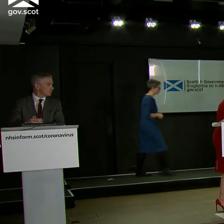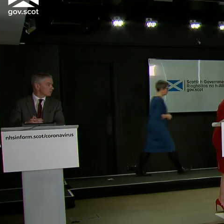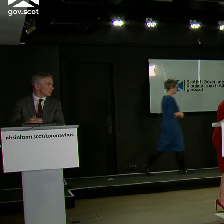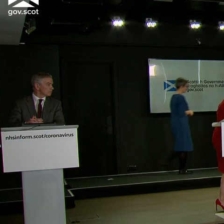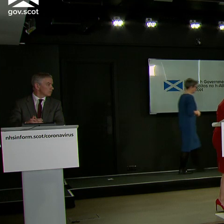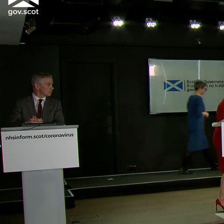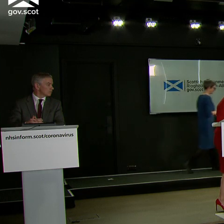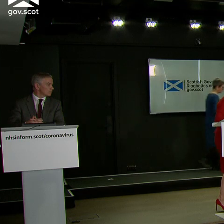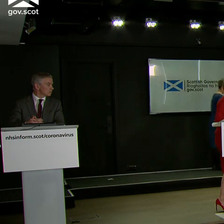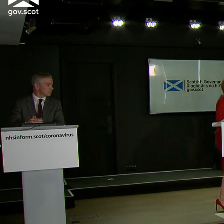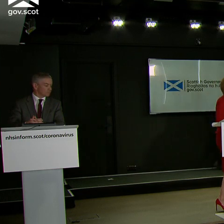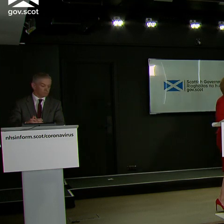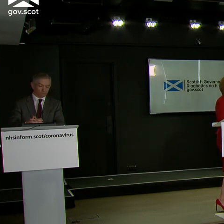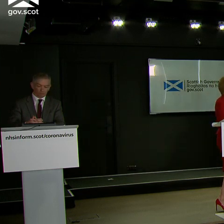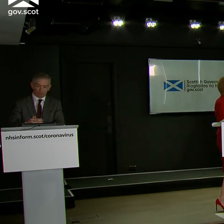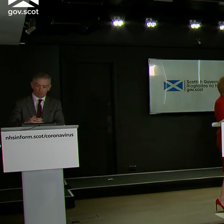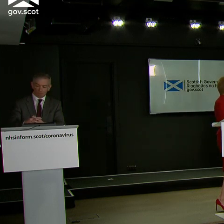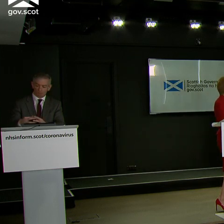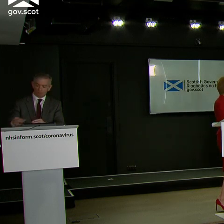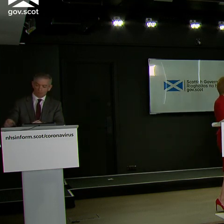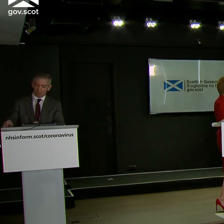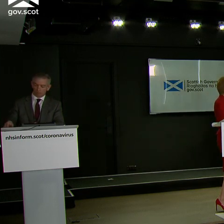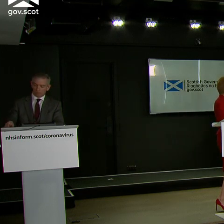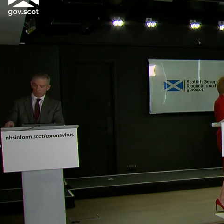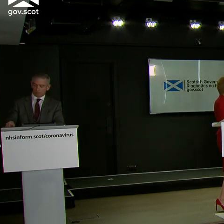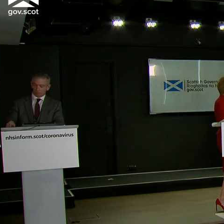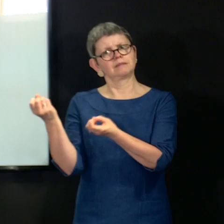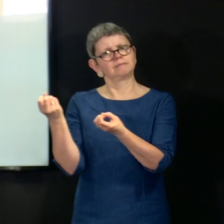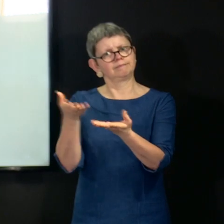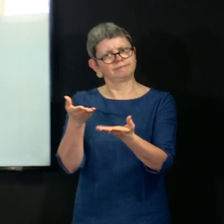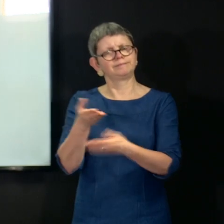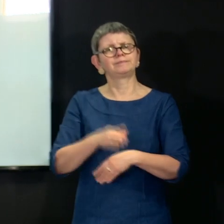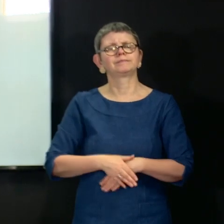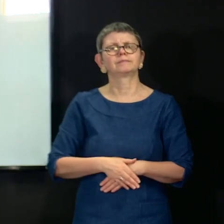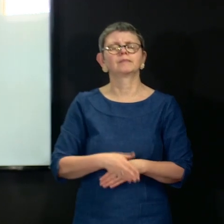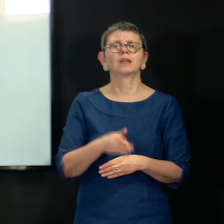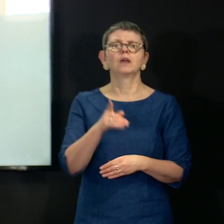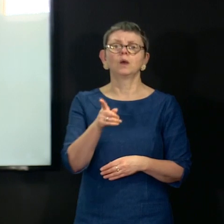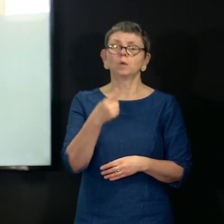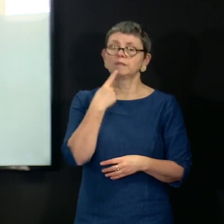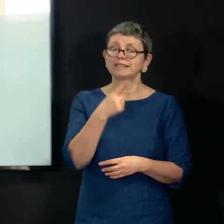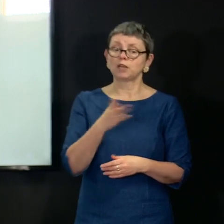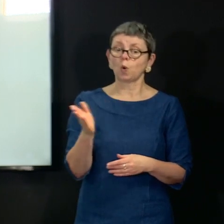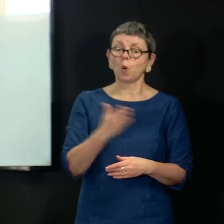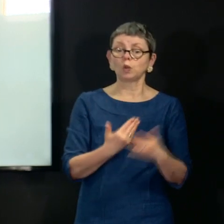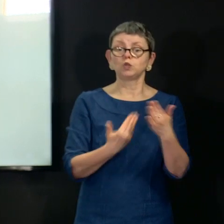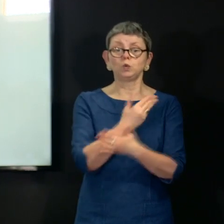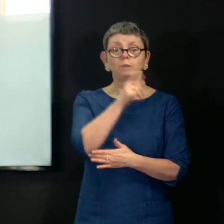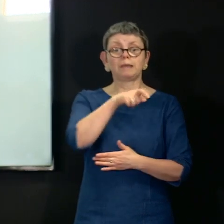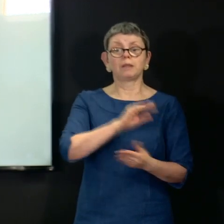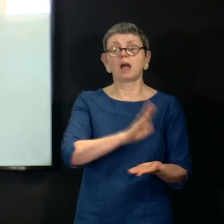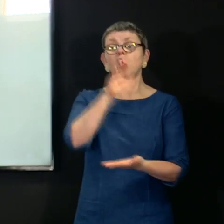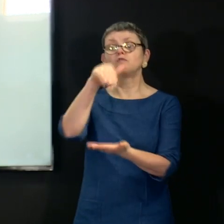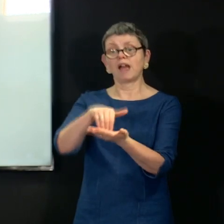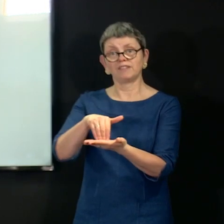Yeah. So, as the First Minister said, we have already introduced and said that all new admissions to care homes